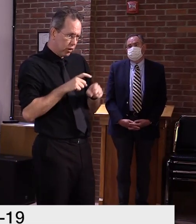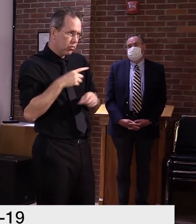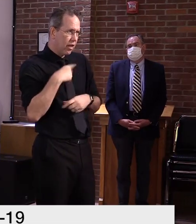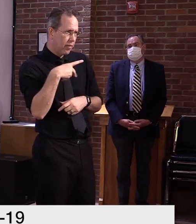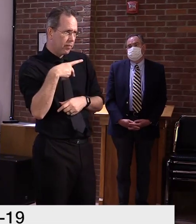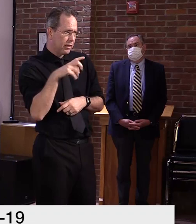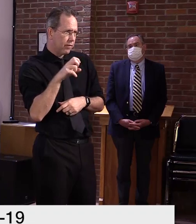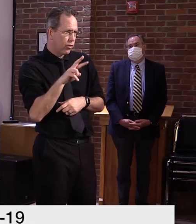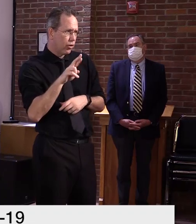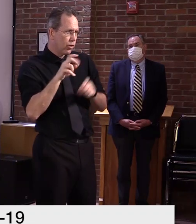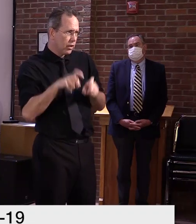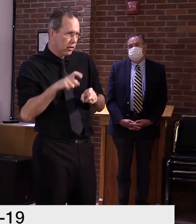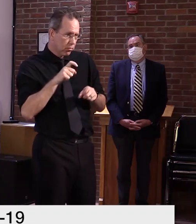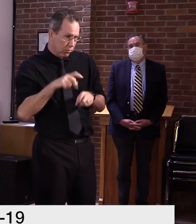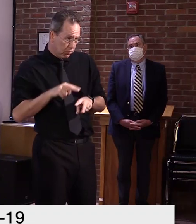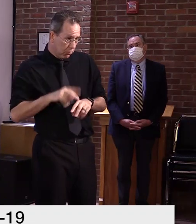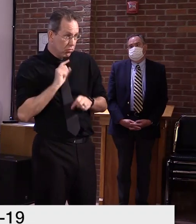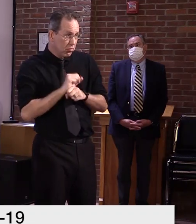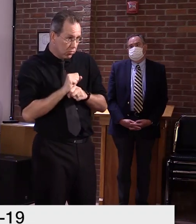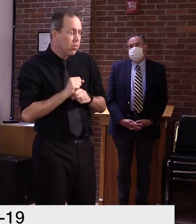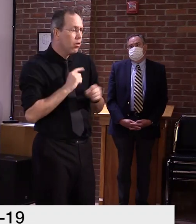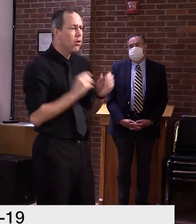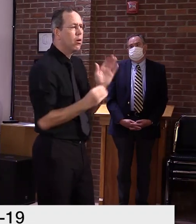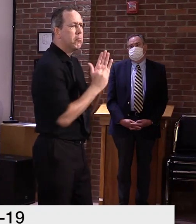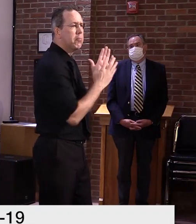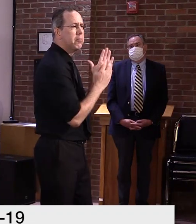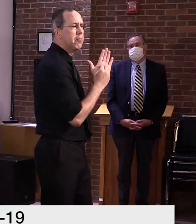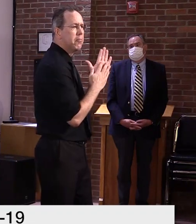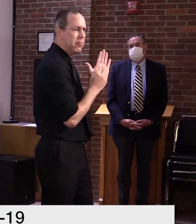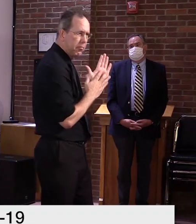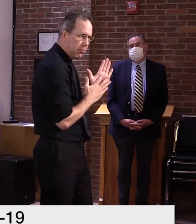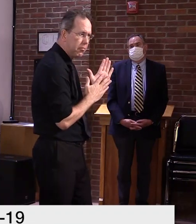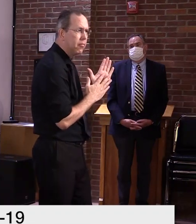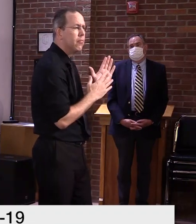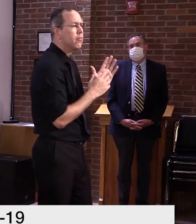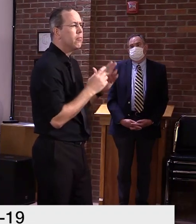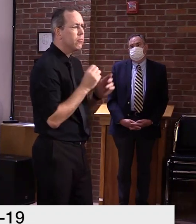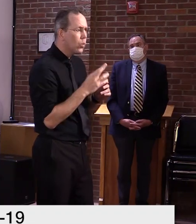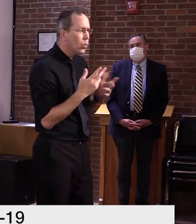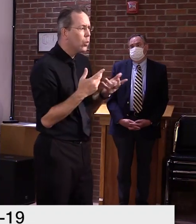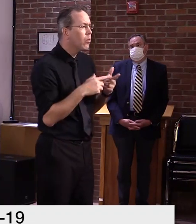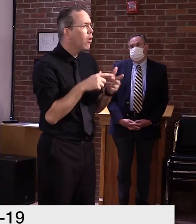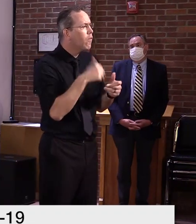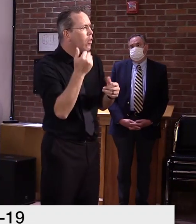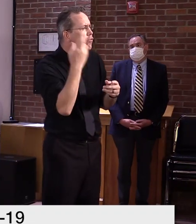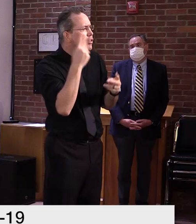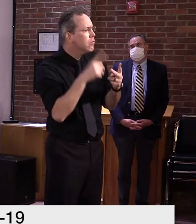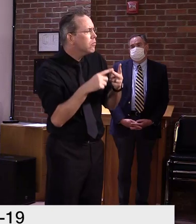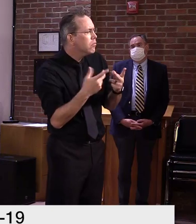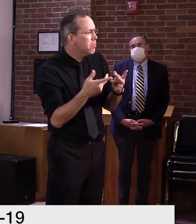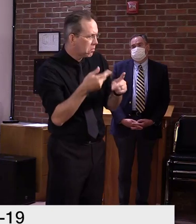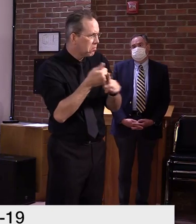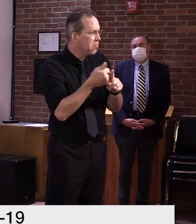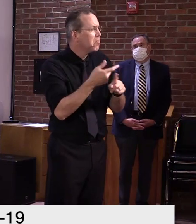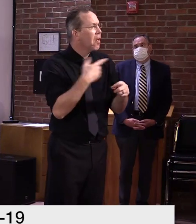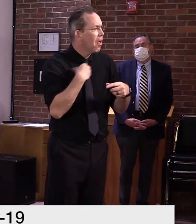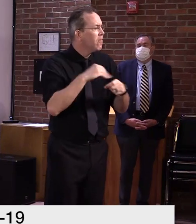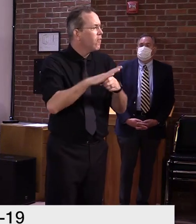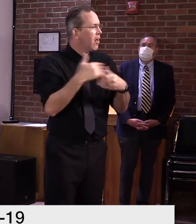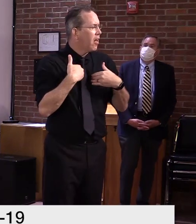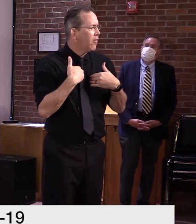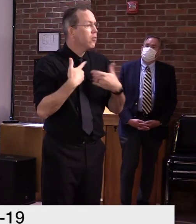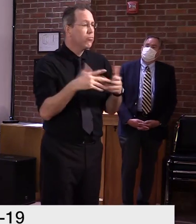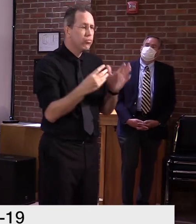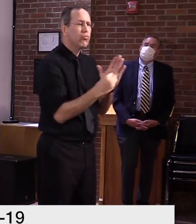they meet, um, you know, a case definition that, that allows us to report them. But right now we're only